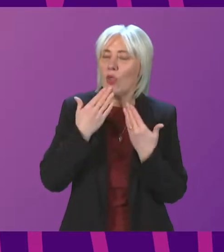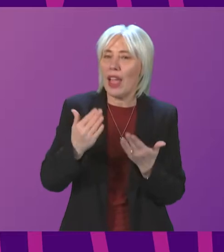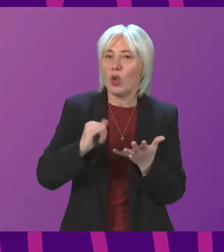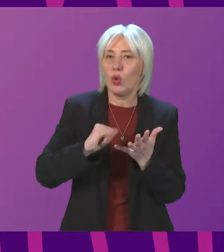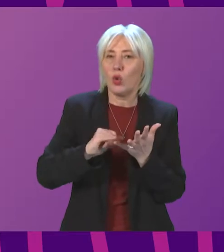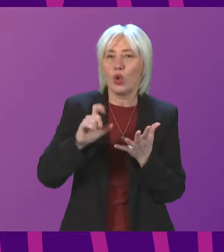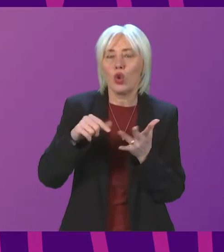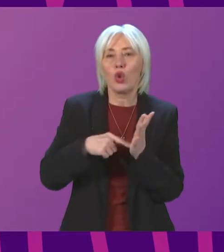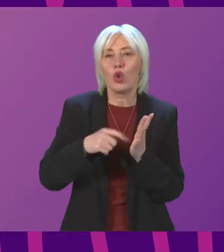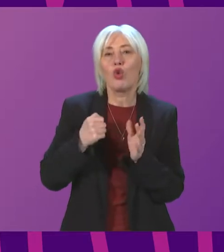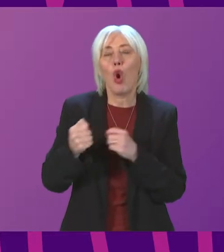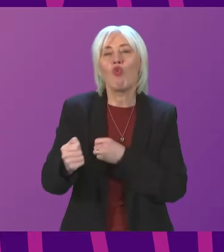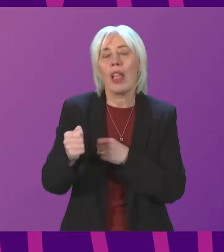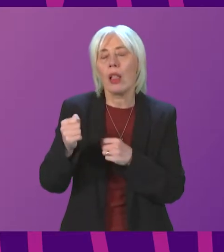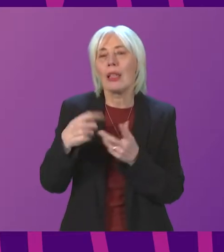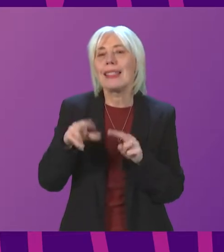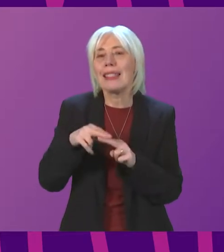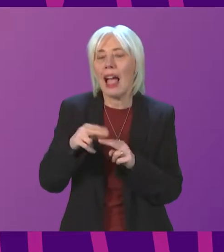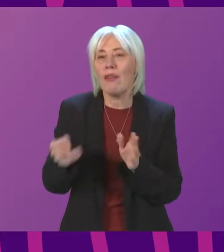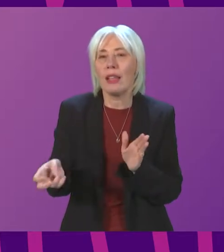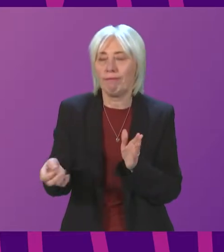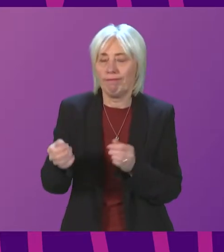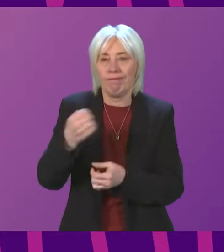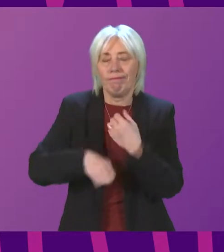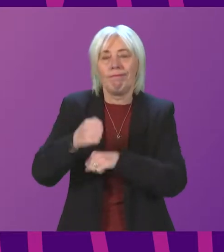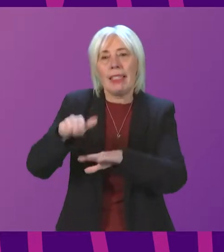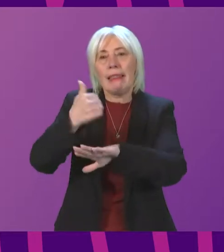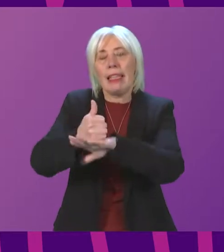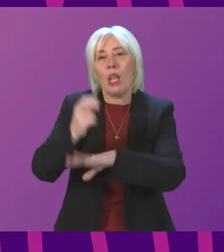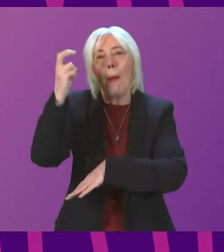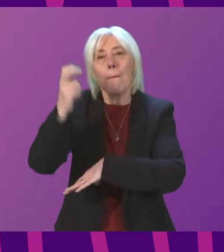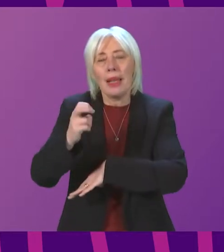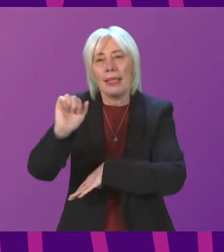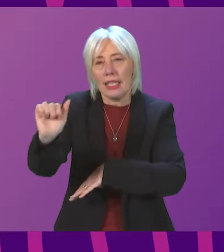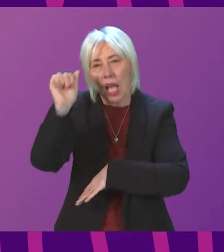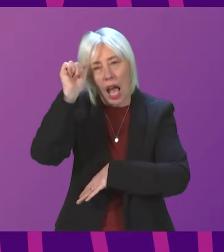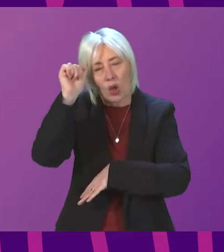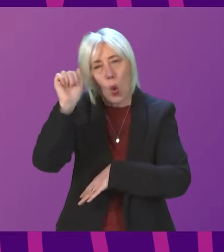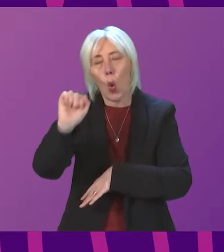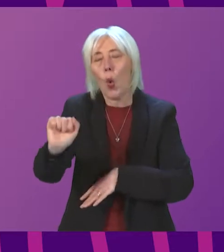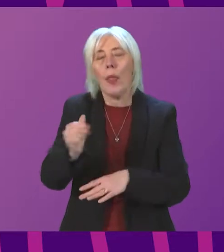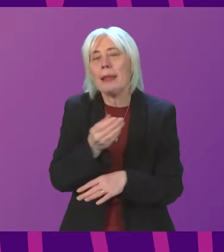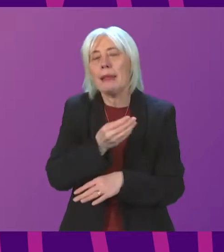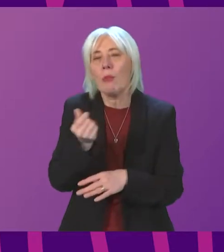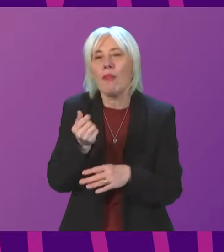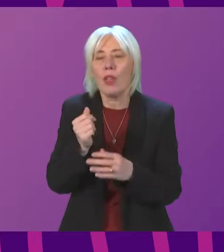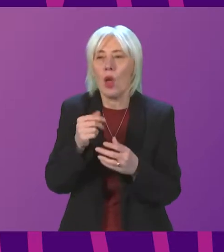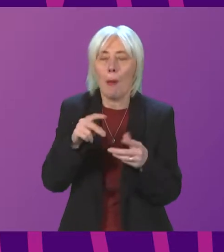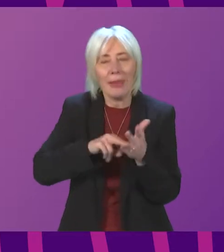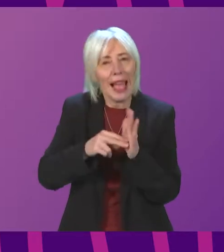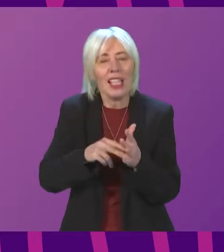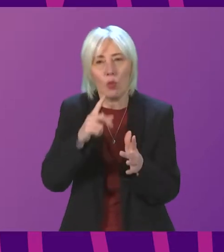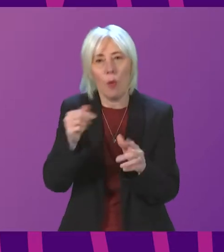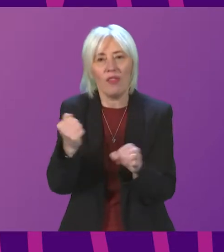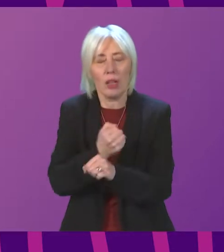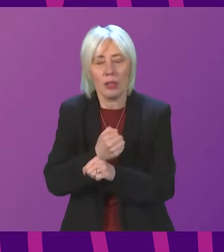work in putting in place bus infrastructure in particular which speaks to some of the resilience challenges that Mercedes Villalba mentioned in her question. Thank you.